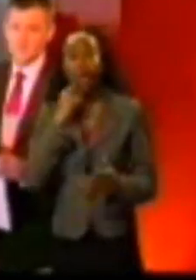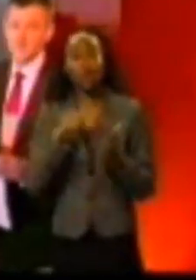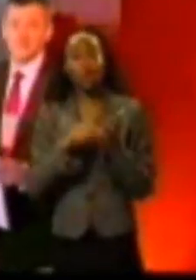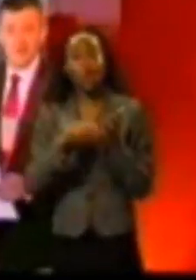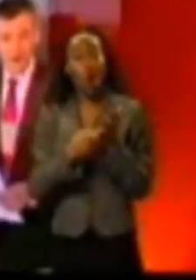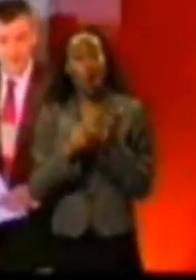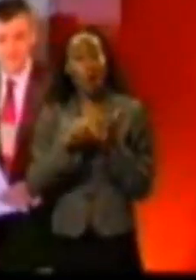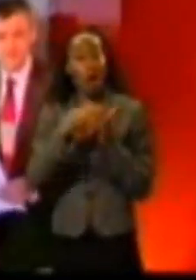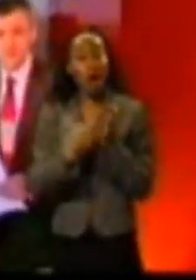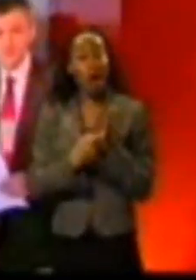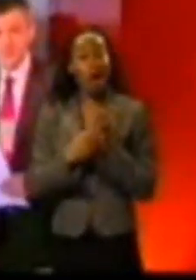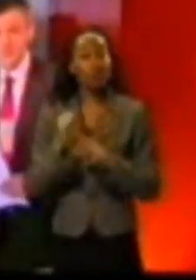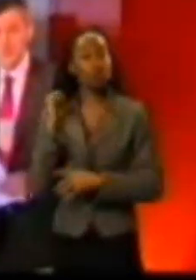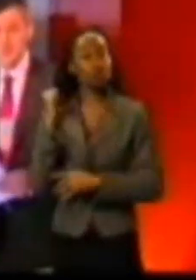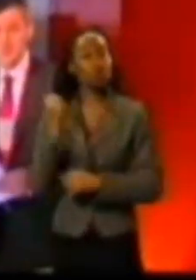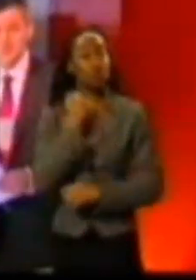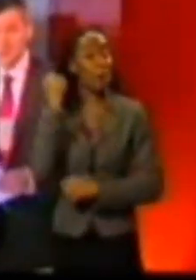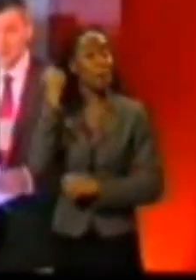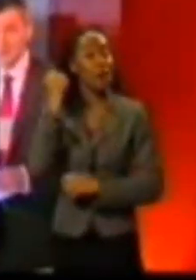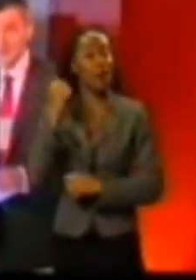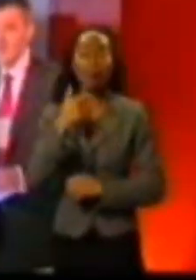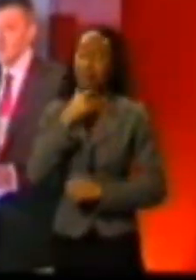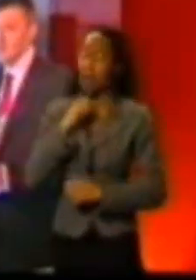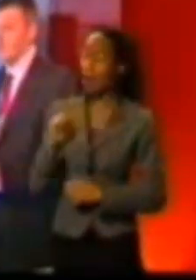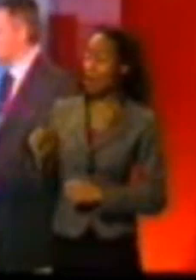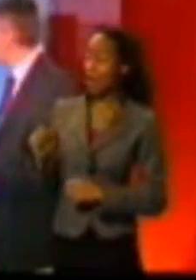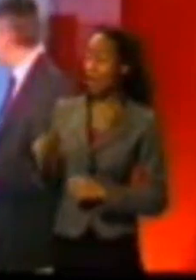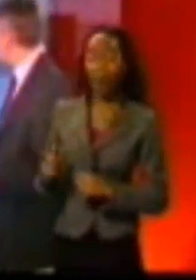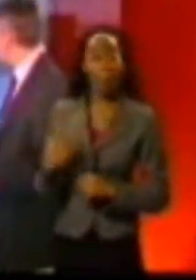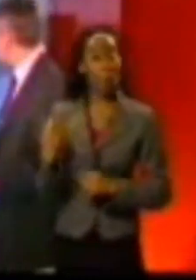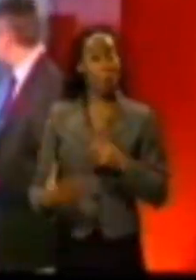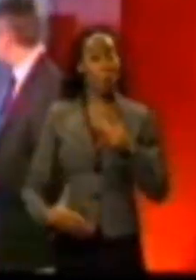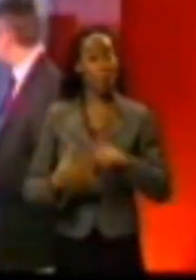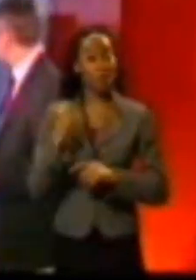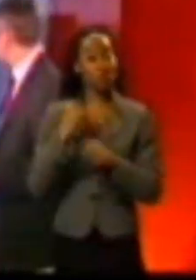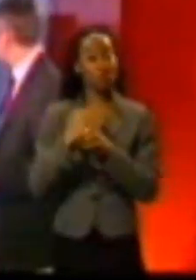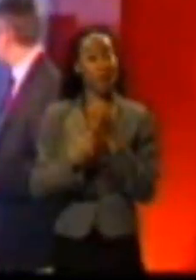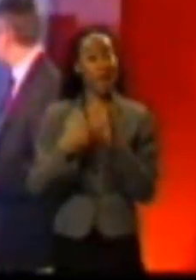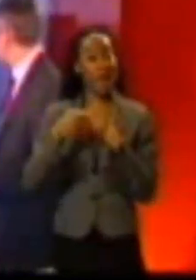We shall be speaking live to the Transvestite, Potter Grayson Perry.